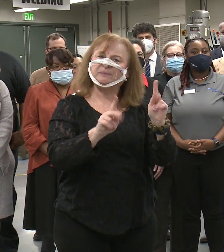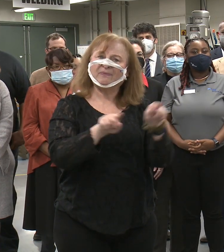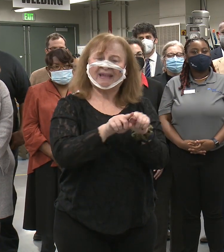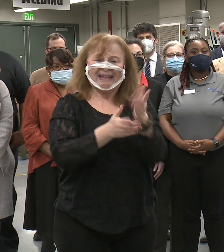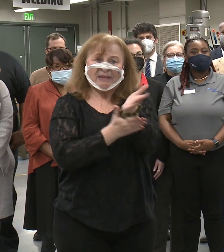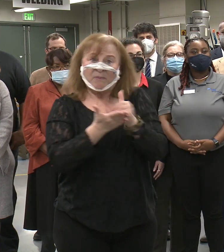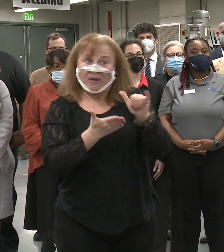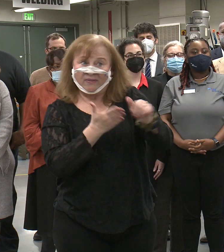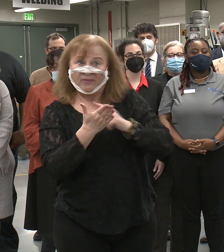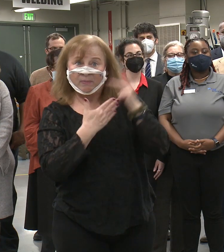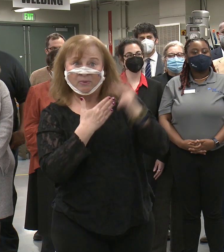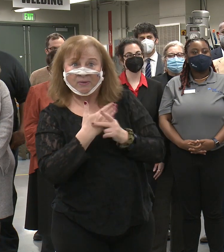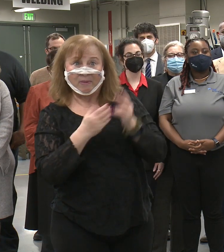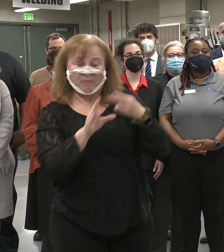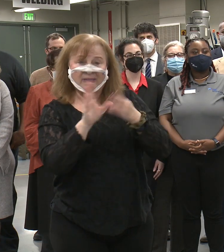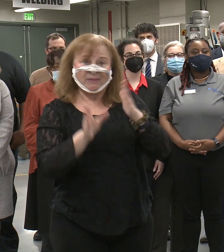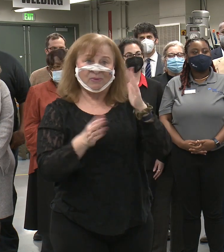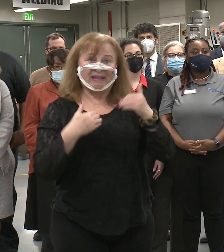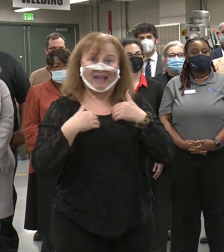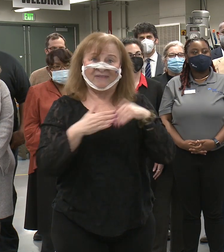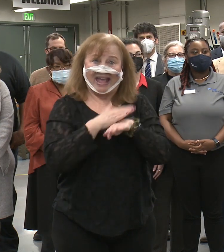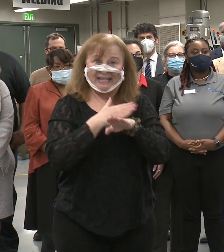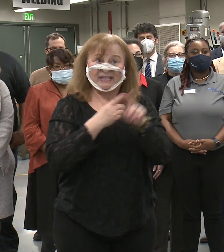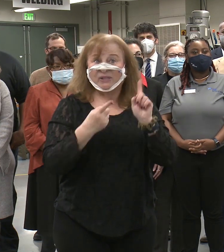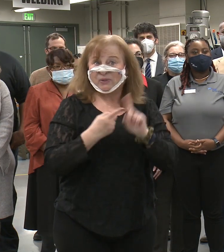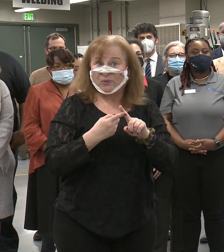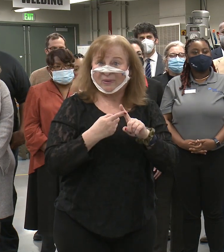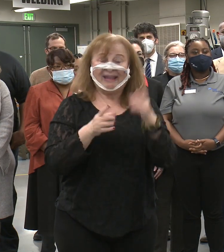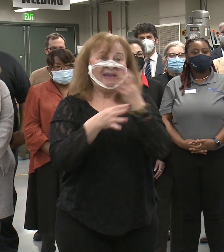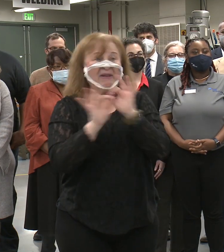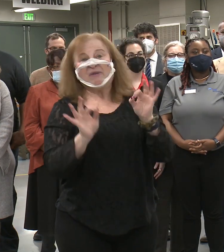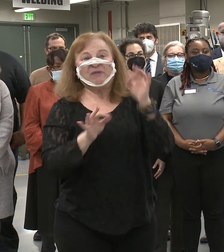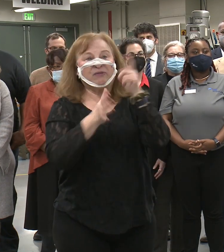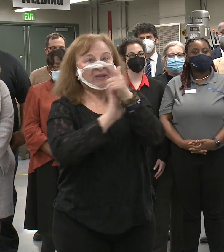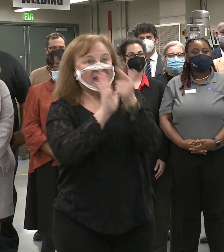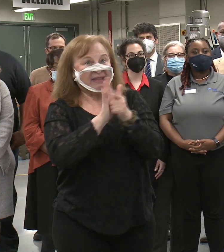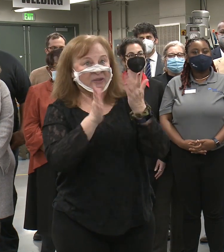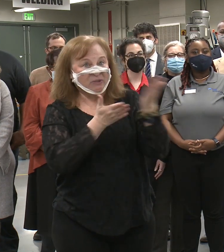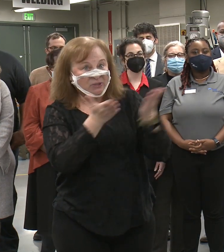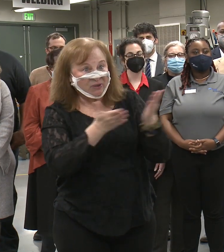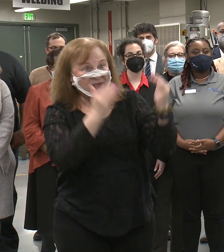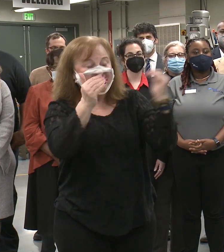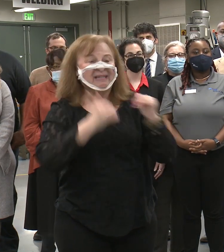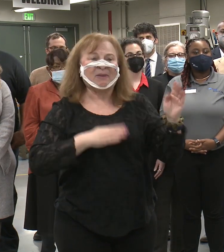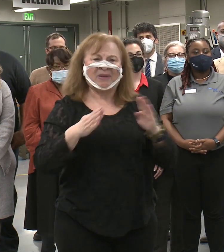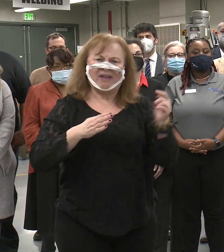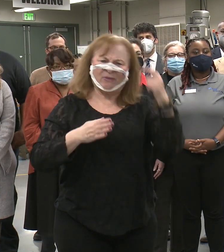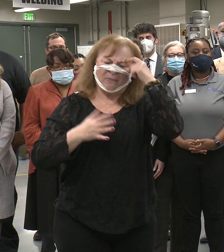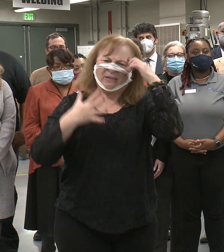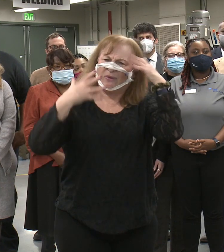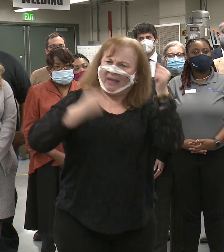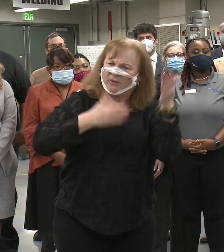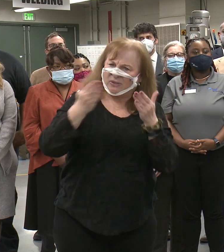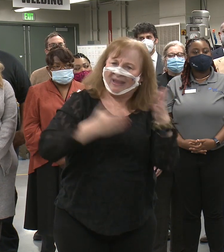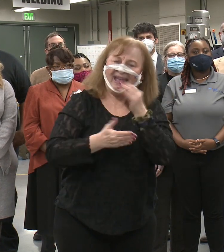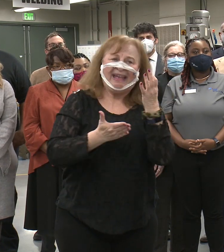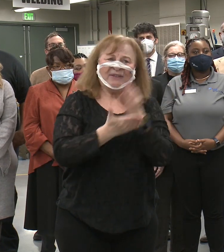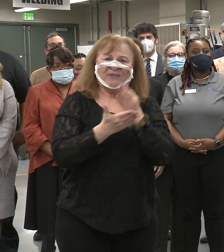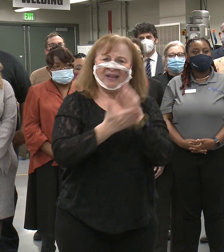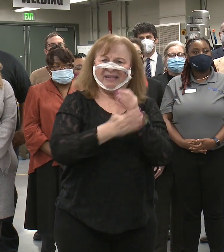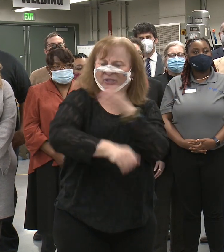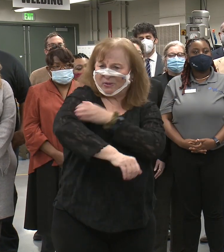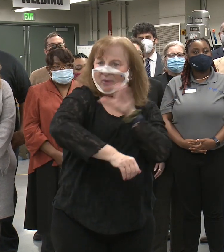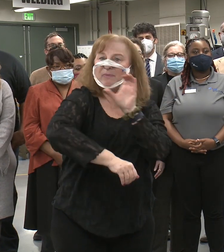part of that program, participants will have access to free legal services, behavioral mental health services, and financial